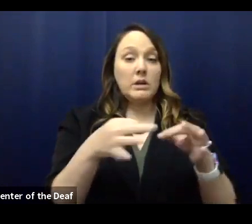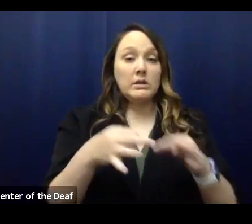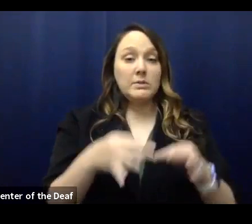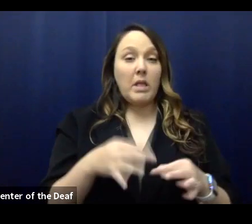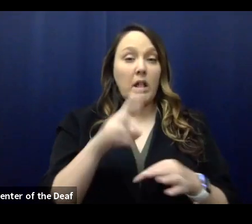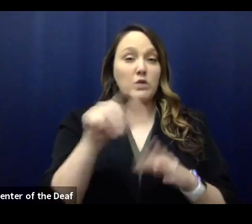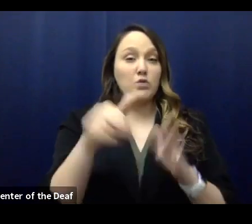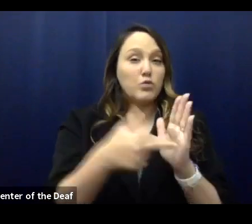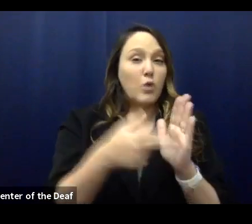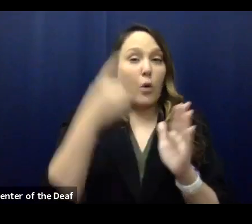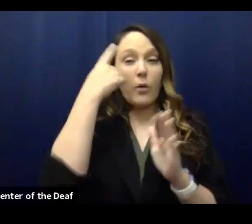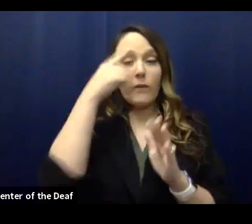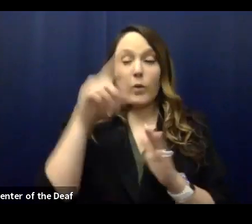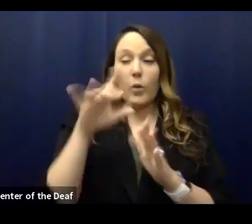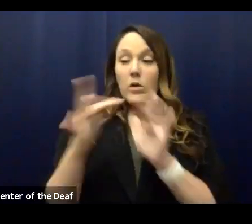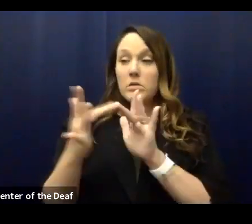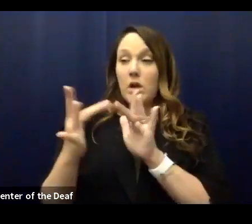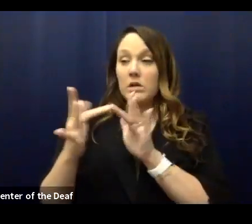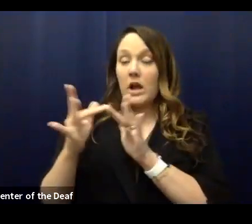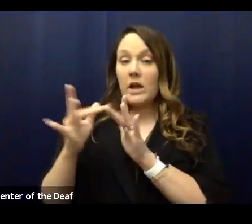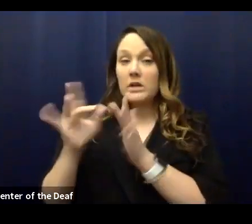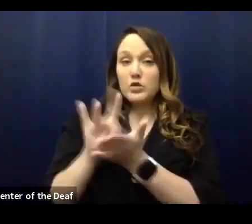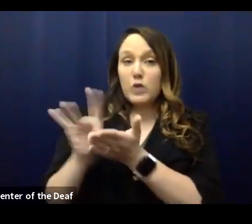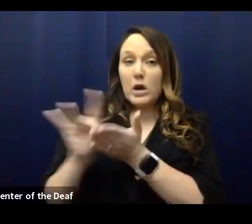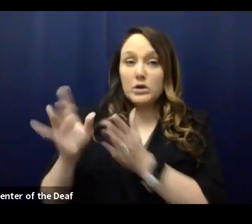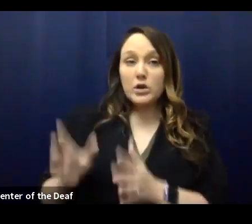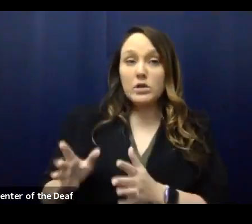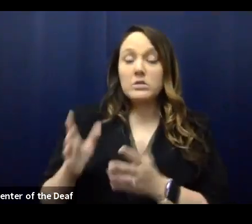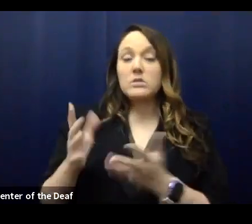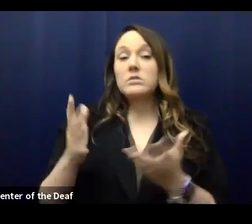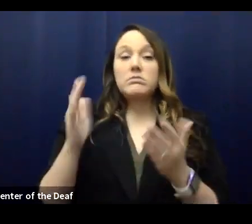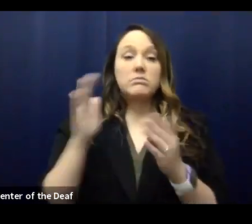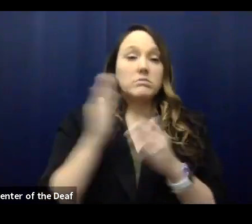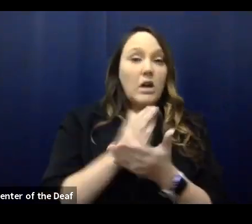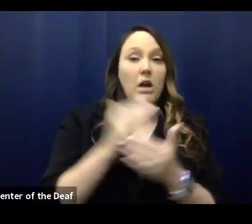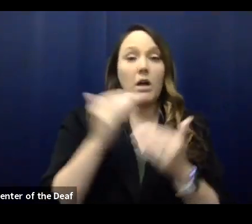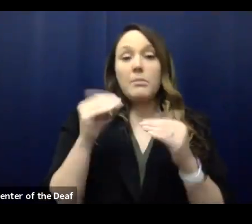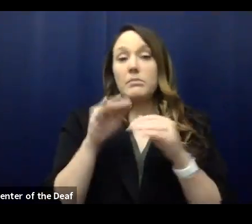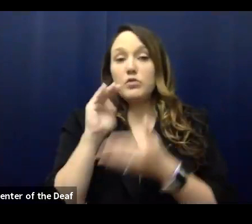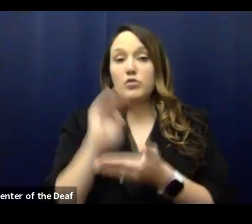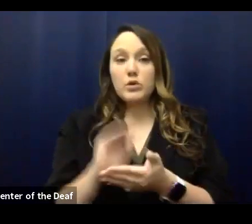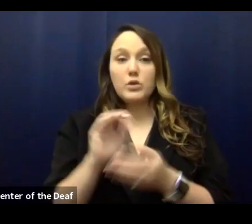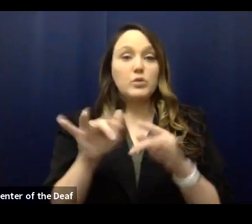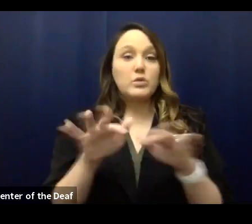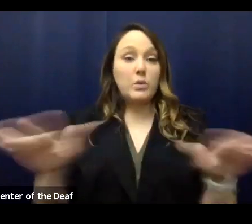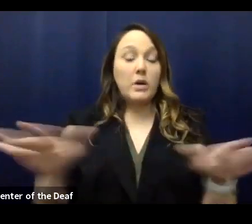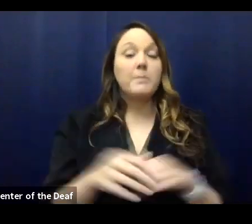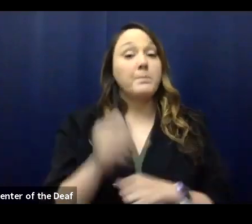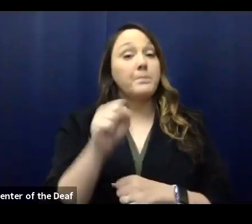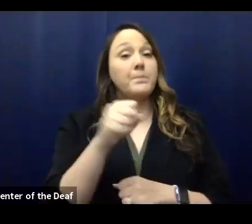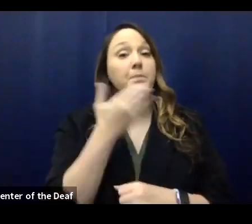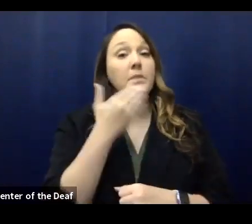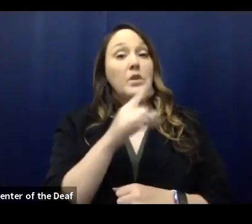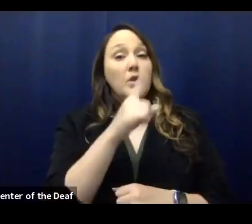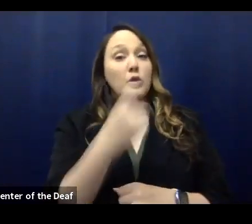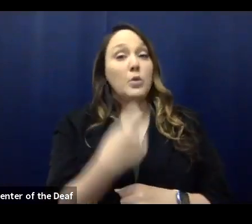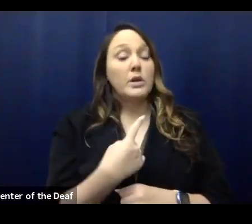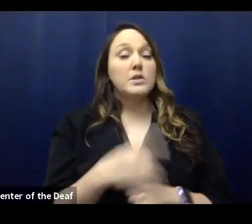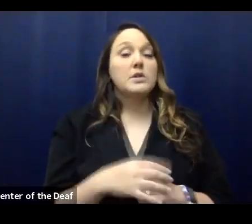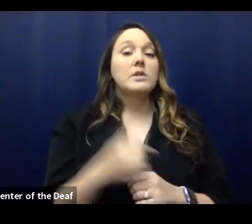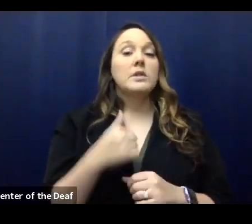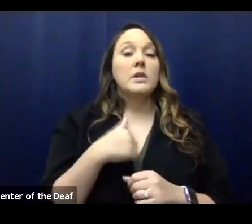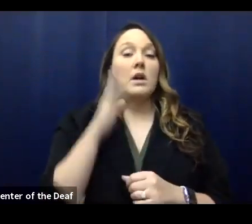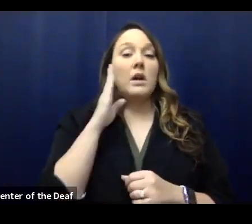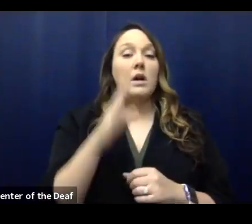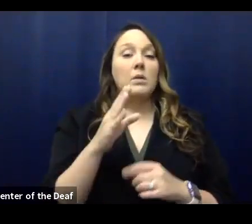play in helping to track and stop the spread of COVID-19? Sure. It's a great question. So I'm going to give you a little